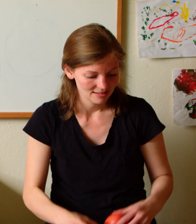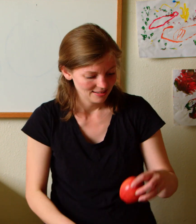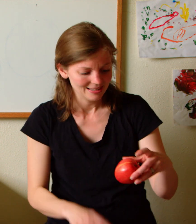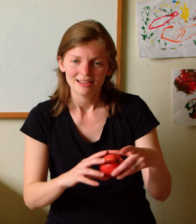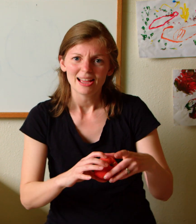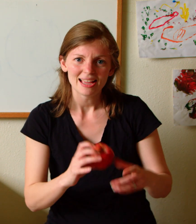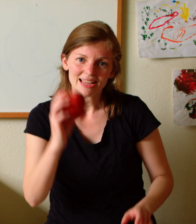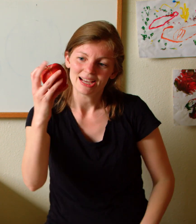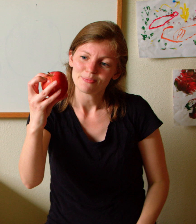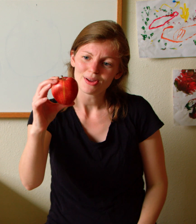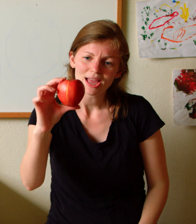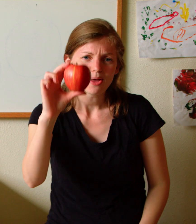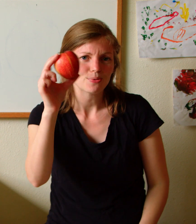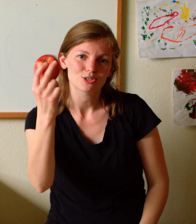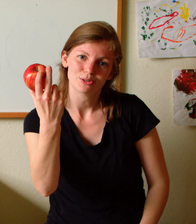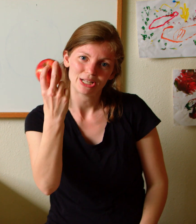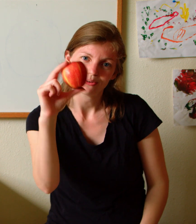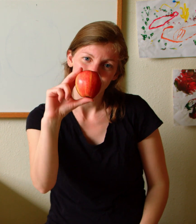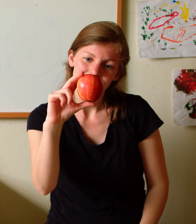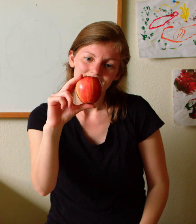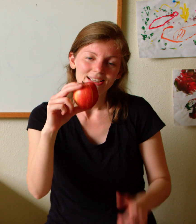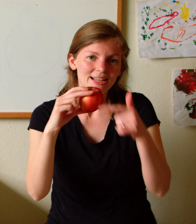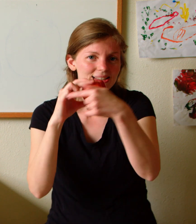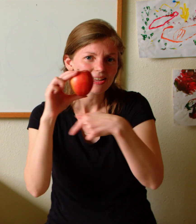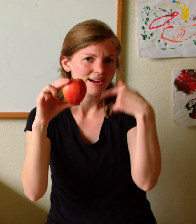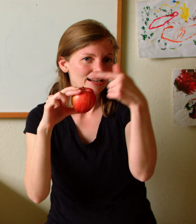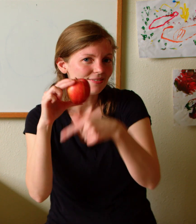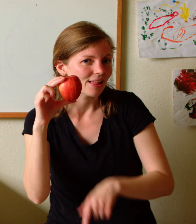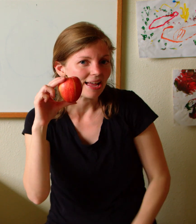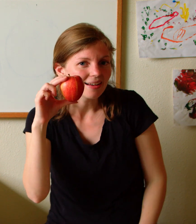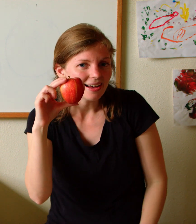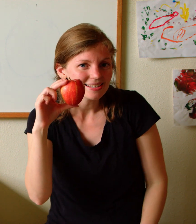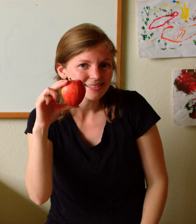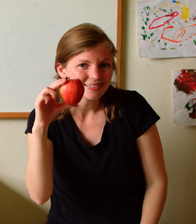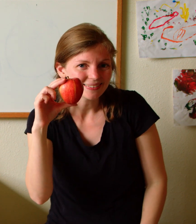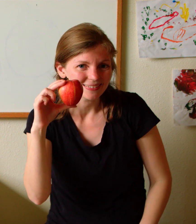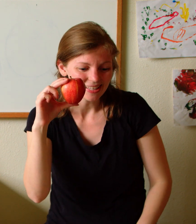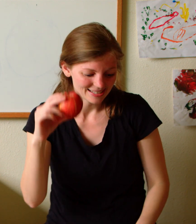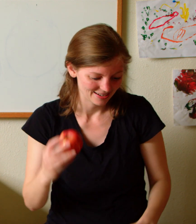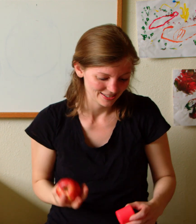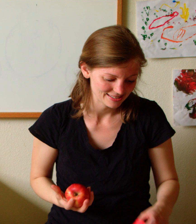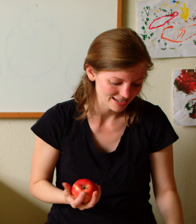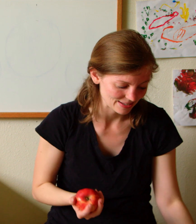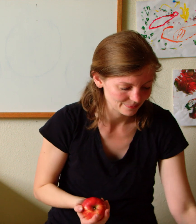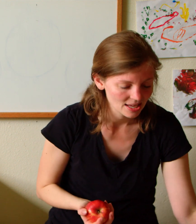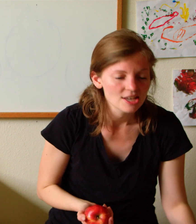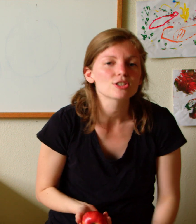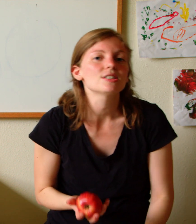hey my apples pretty red and it's kind of like a circle that's kind of exciting so